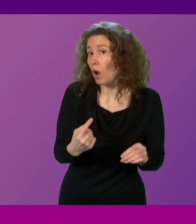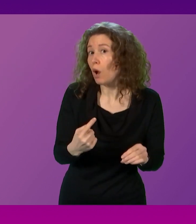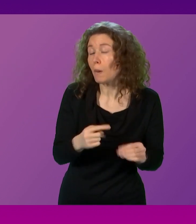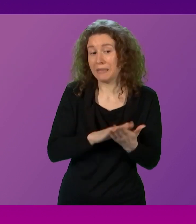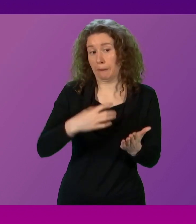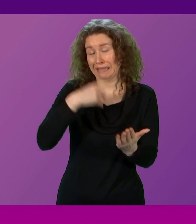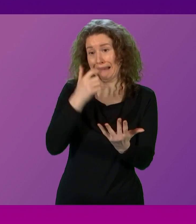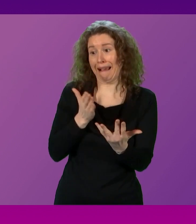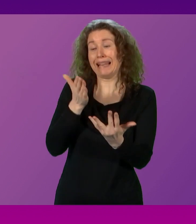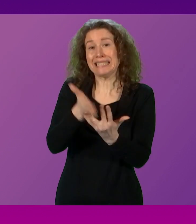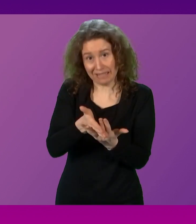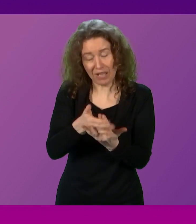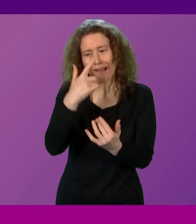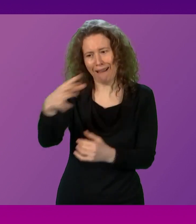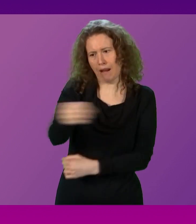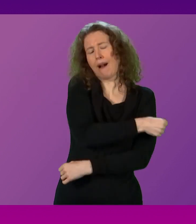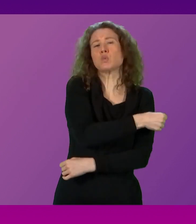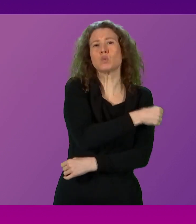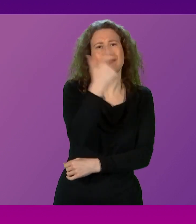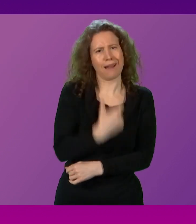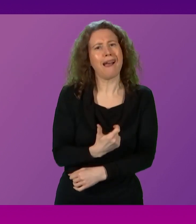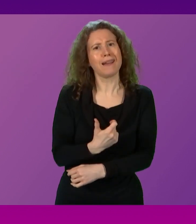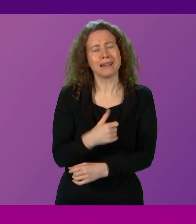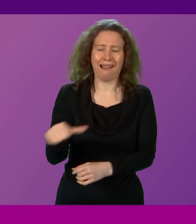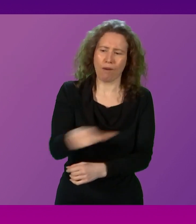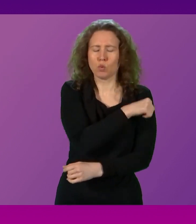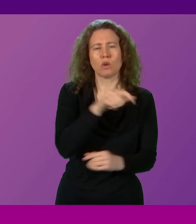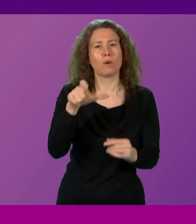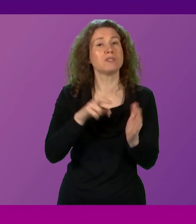intervene and remove this double rapist from Cortonvale?